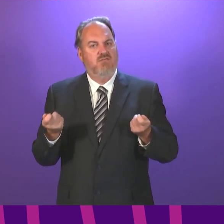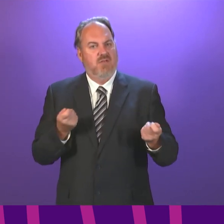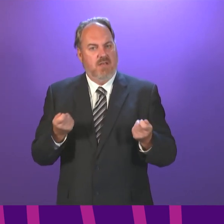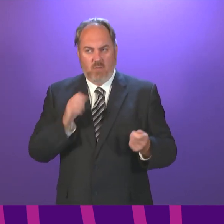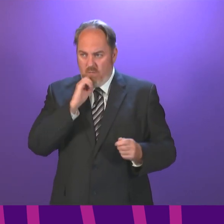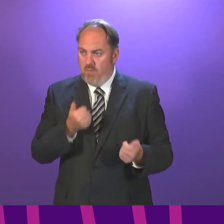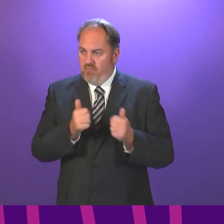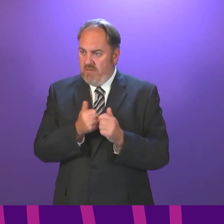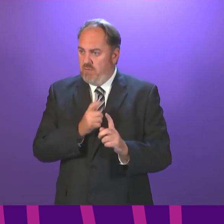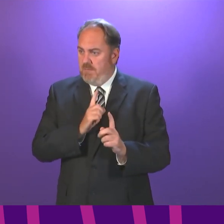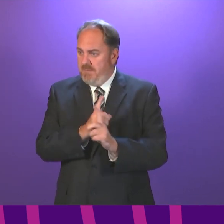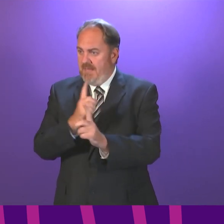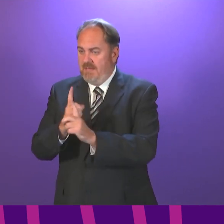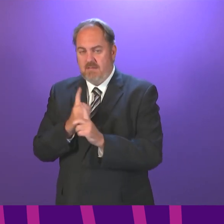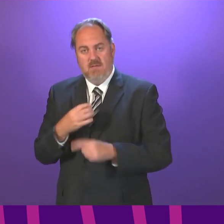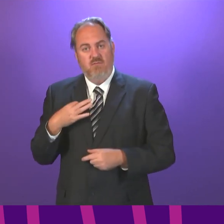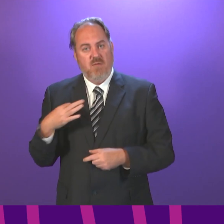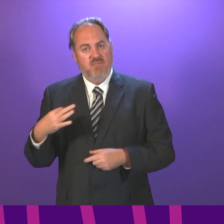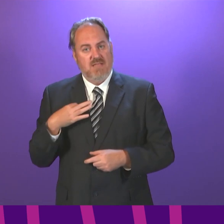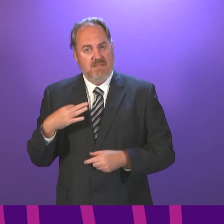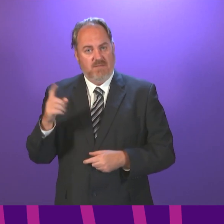representatives of Long COVID Scotland?